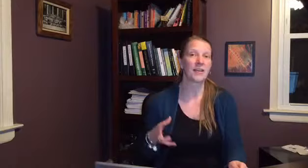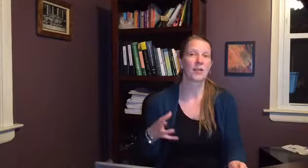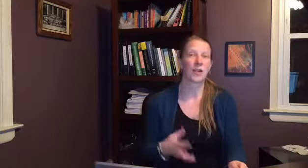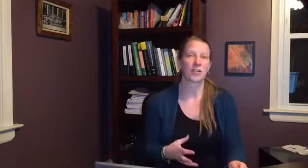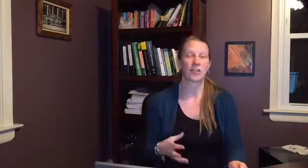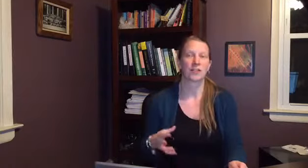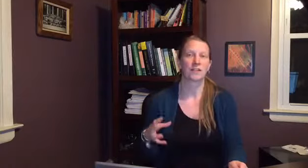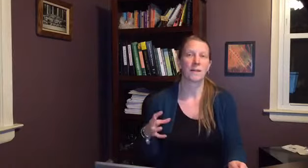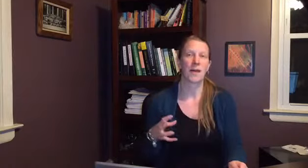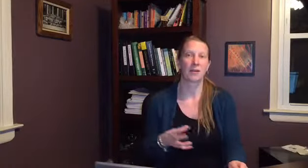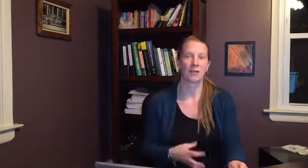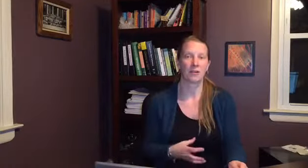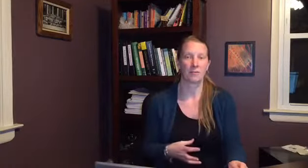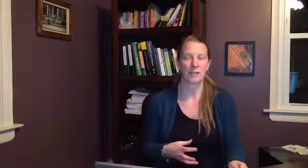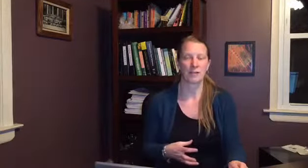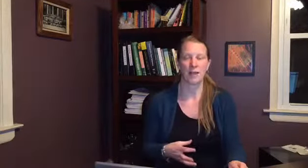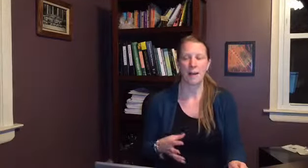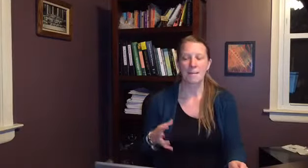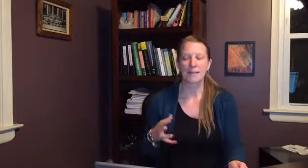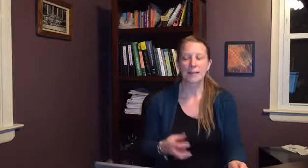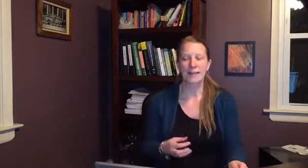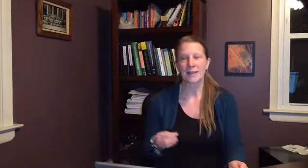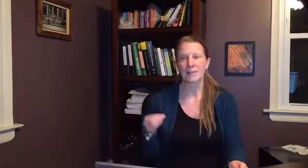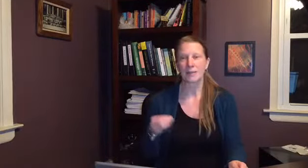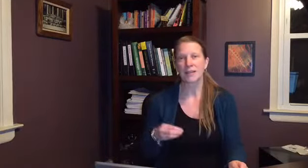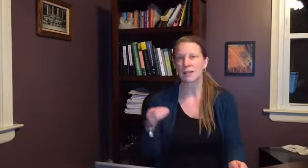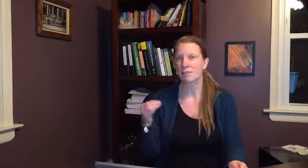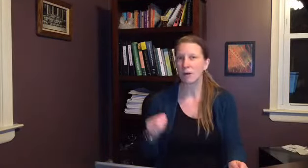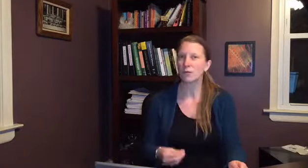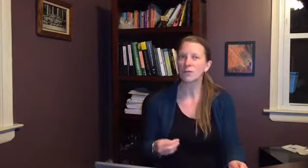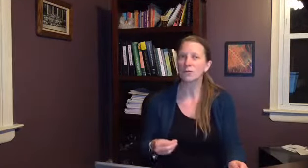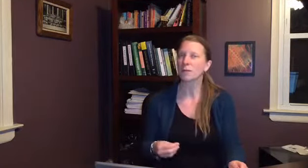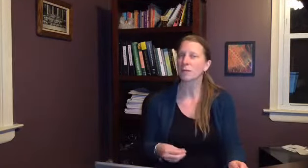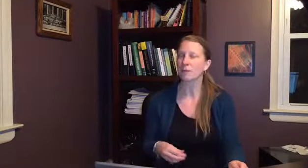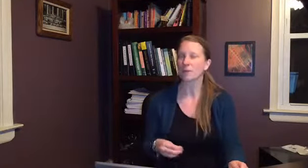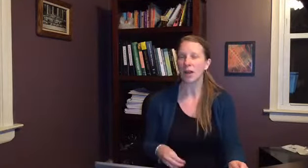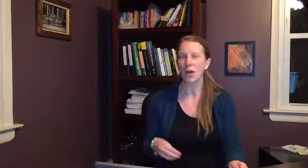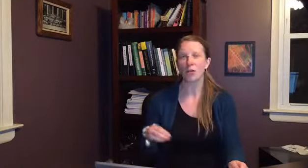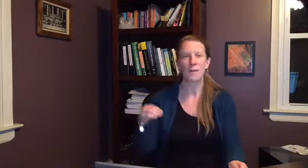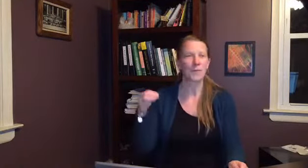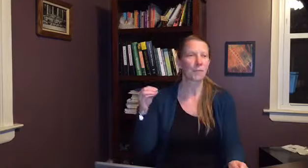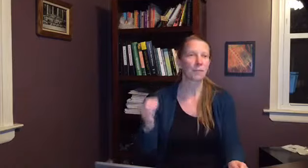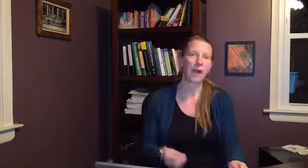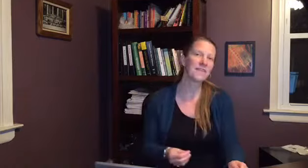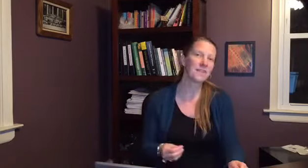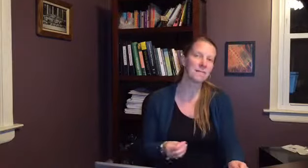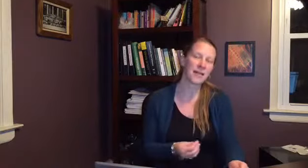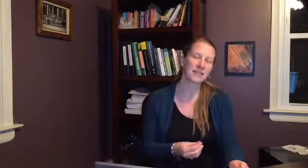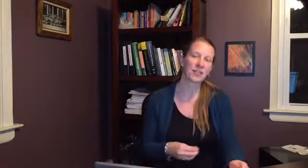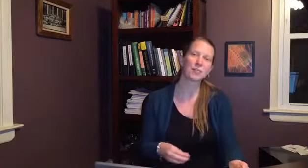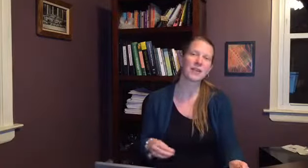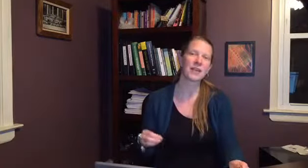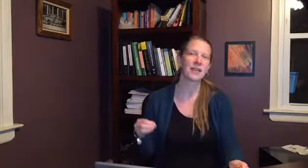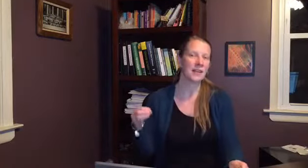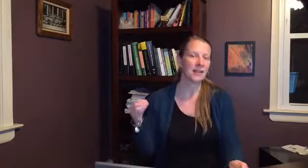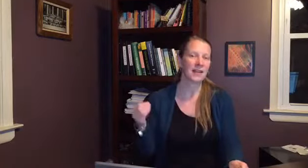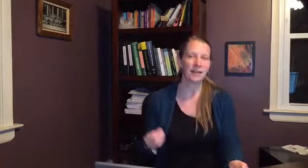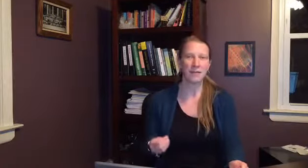questions about herpes please please post them the book below private message me email